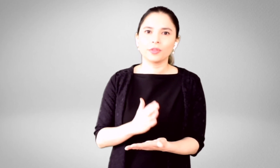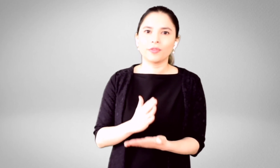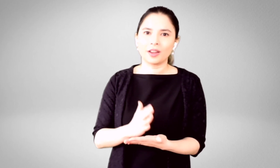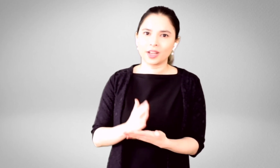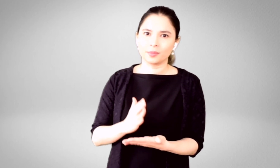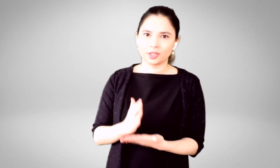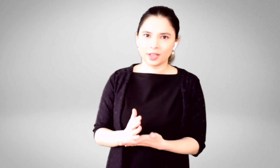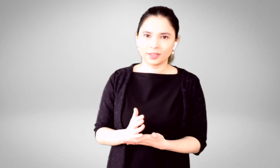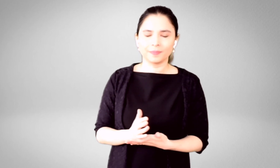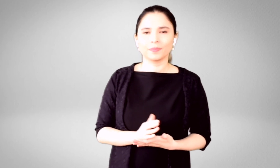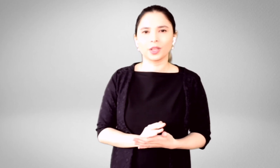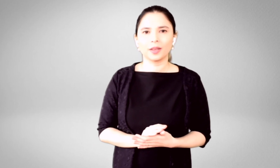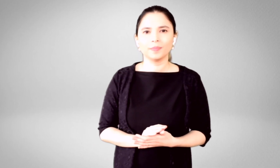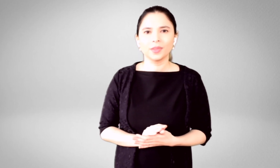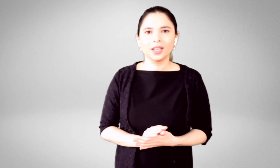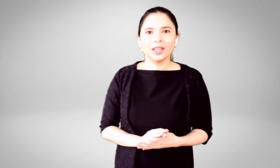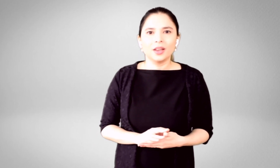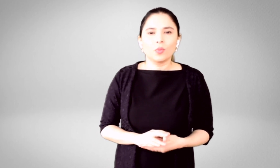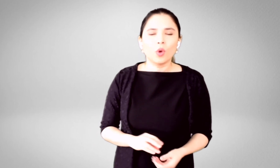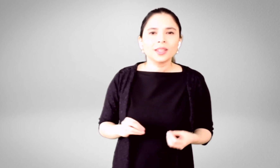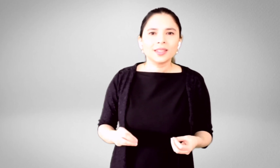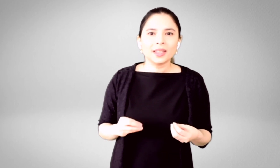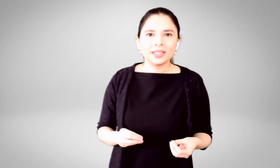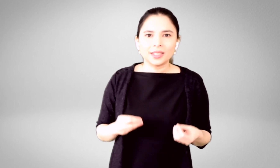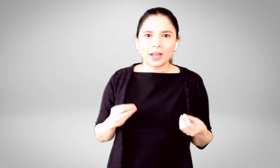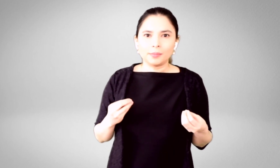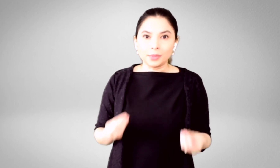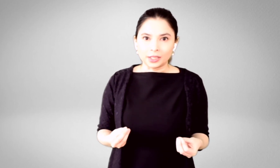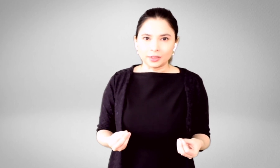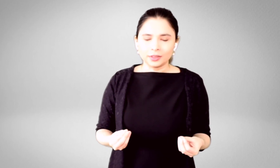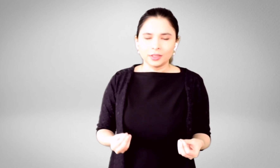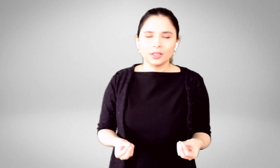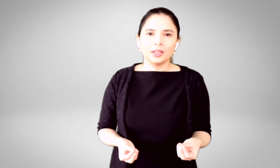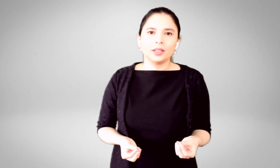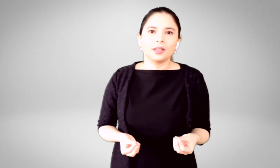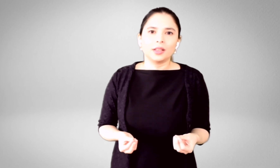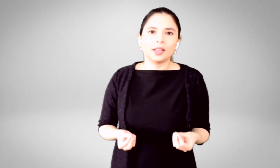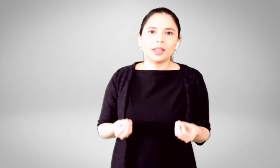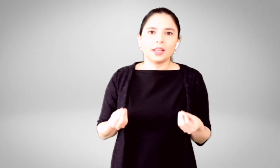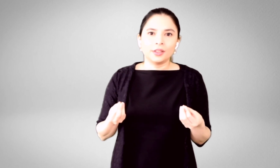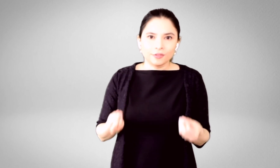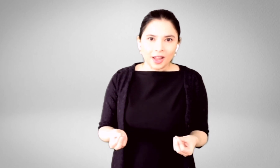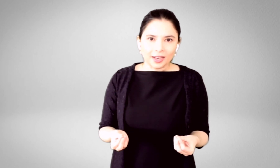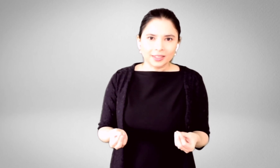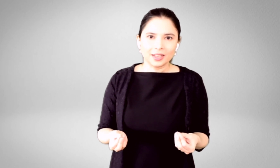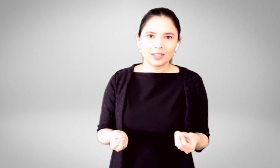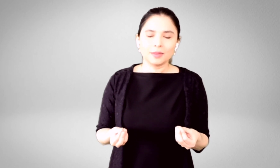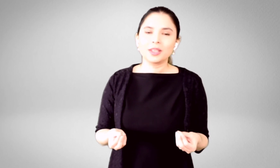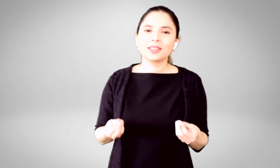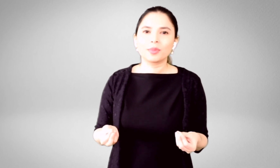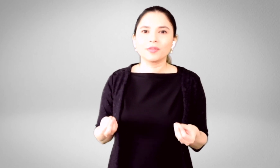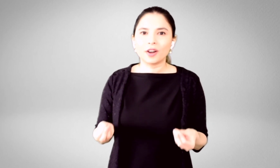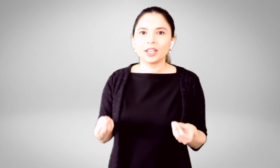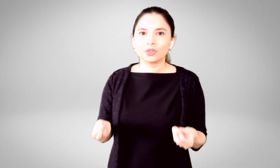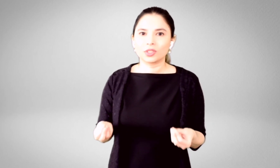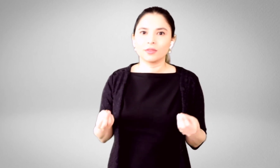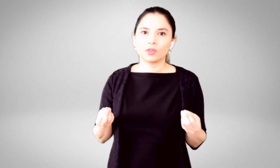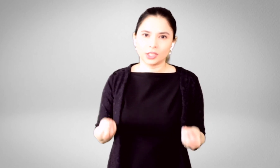.59%. Okay? What does that ETI mean? In fact, it means something very interesting for